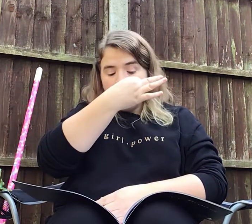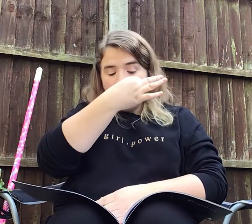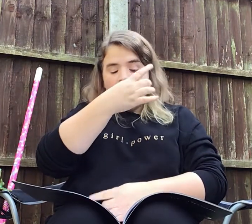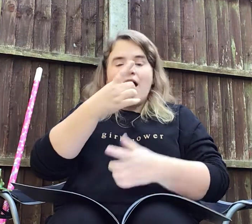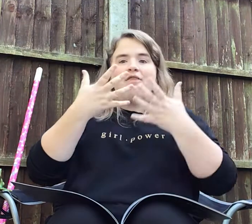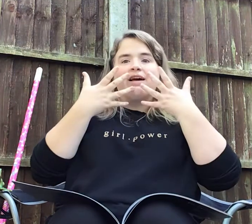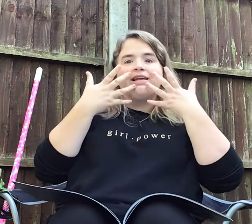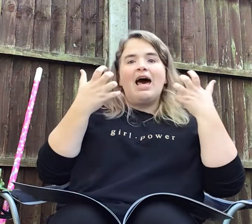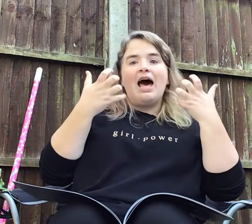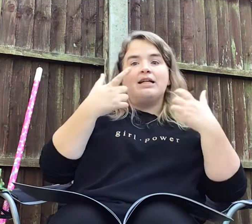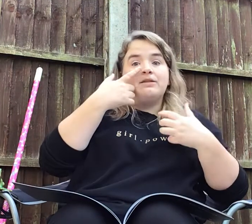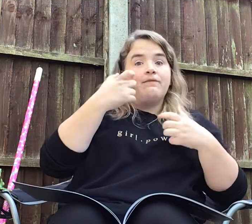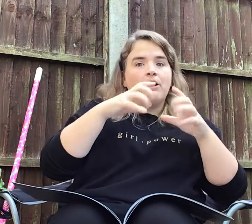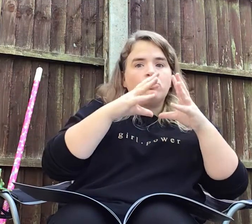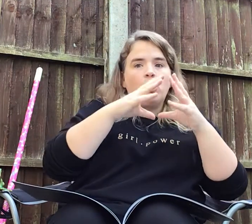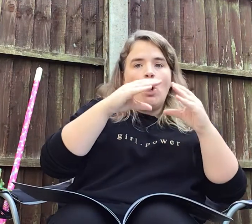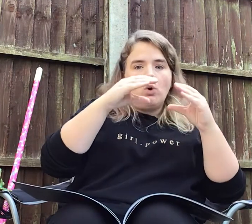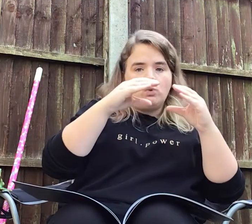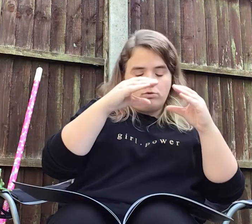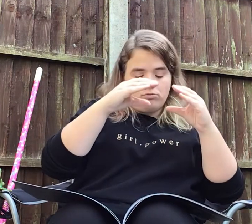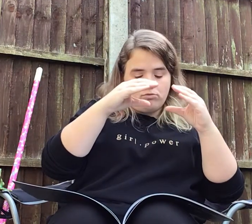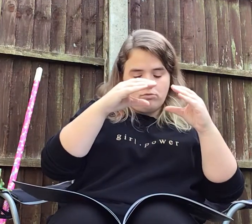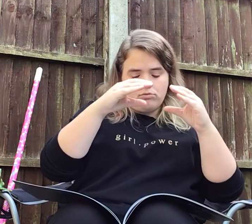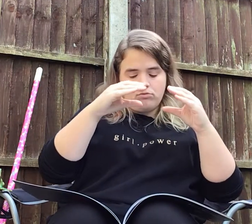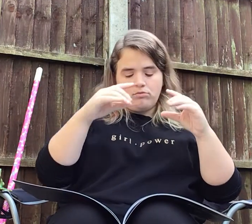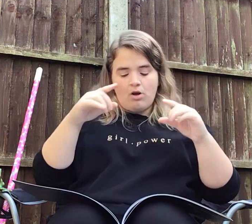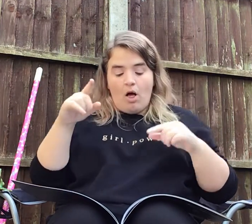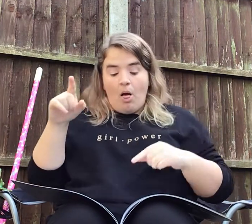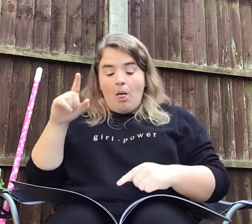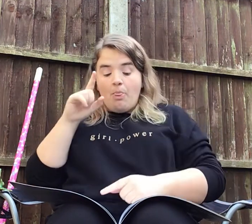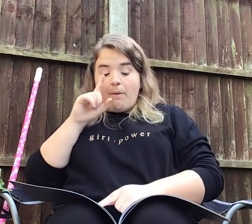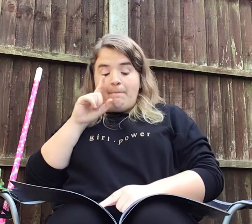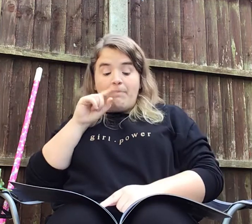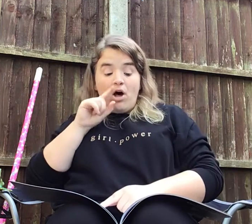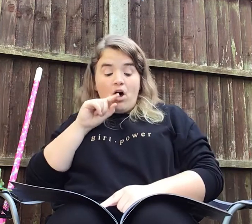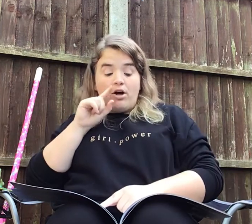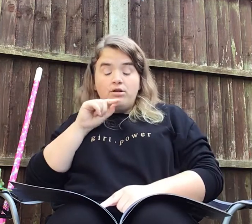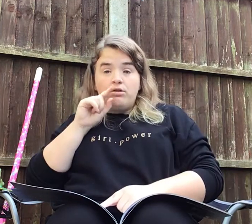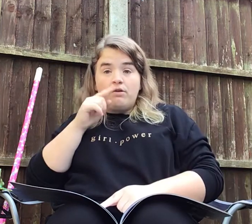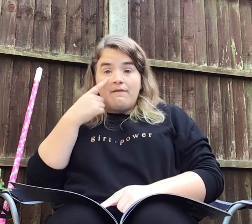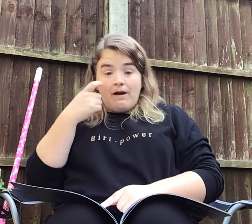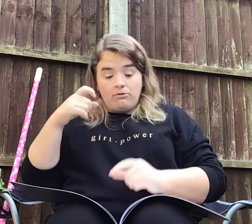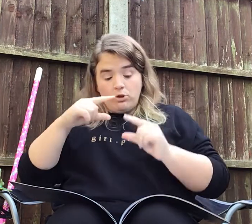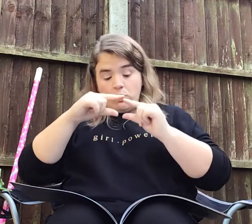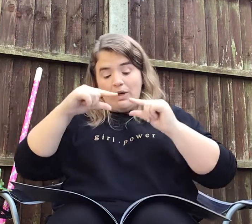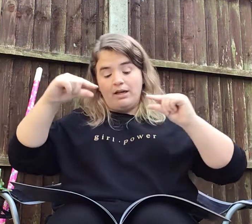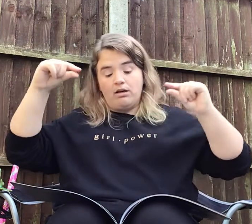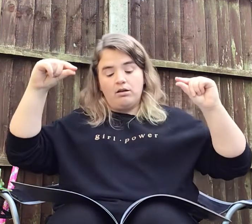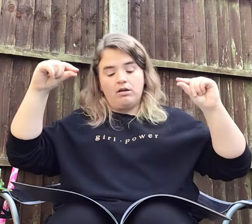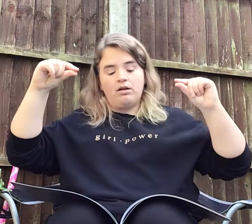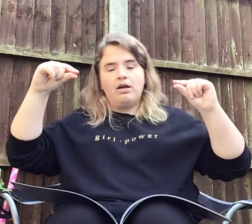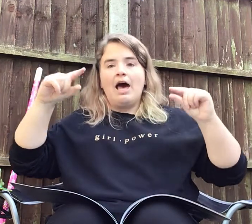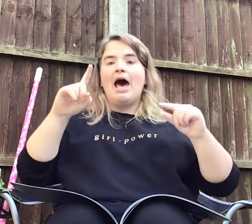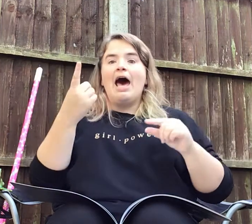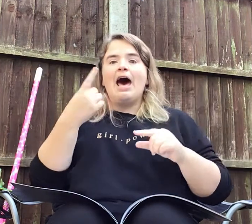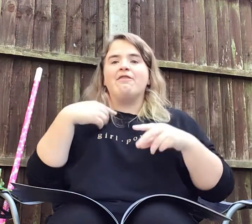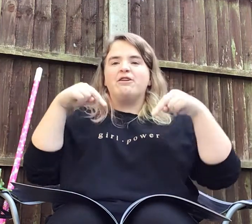and the cat found a cone. The bird found a twig, and the